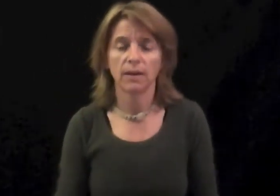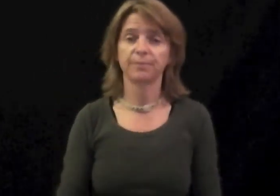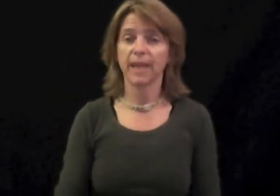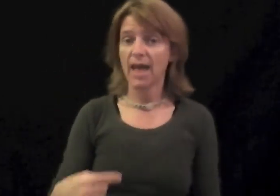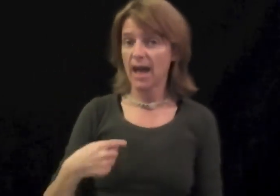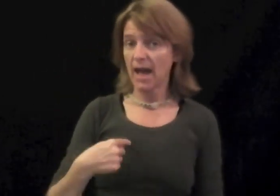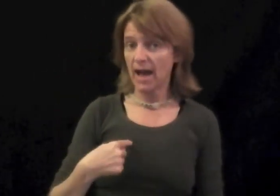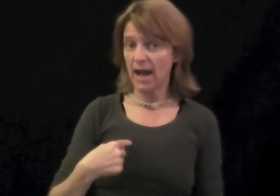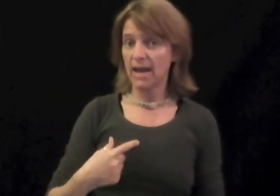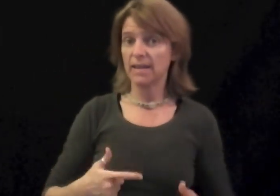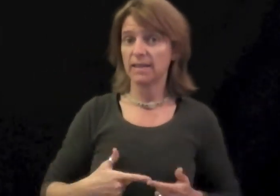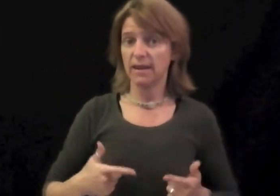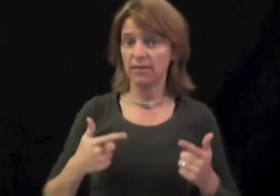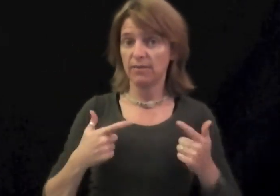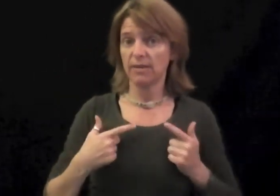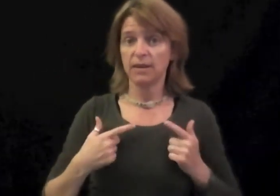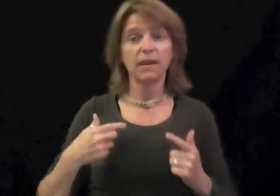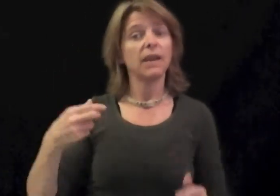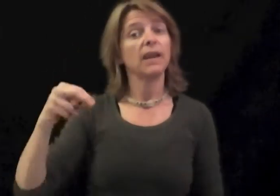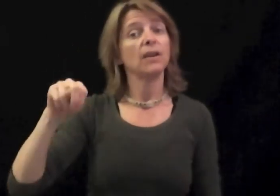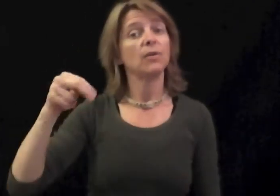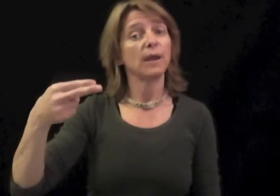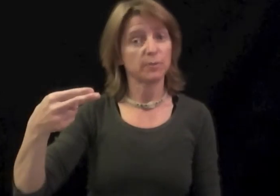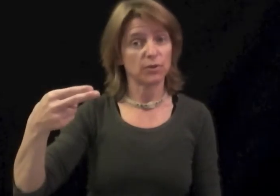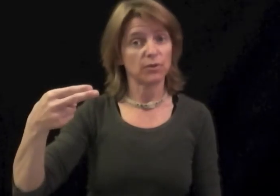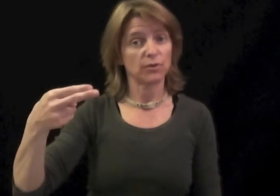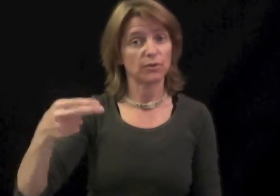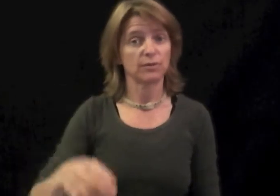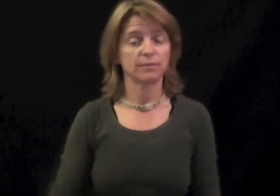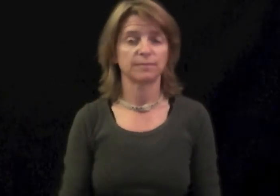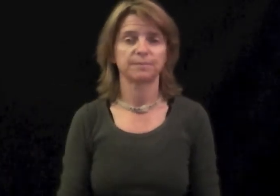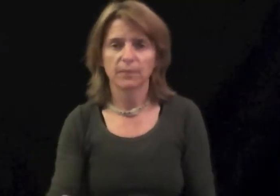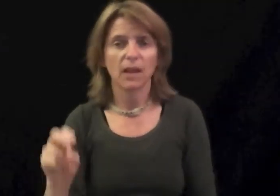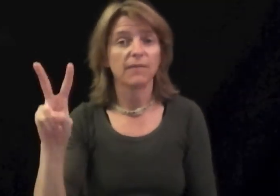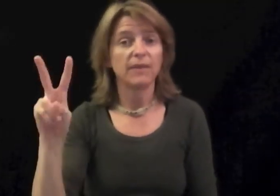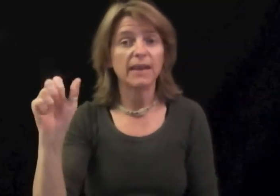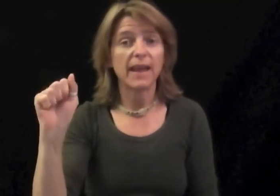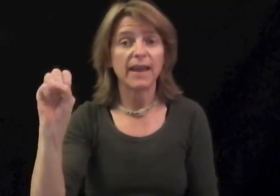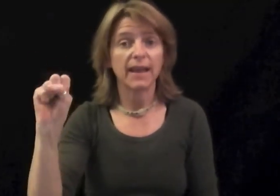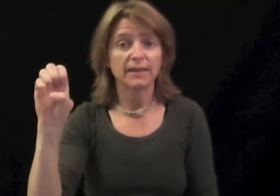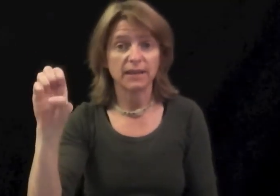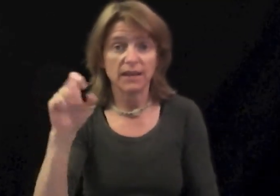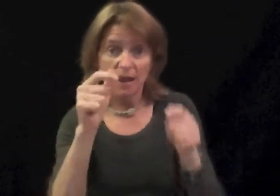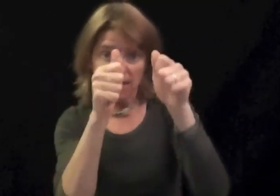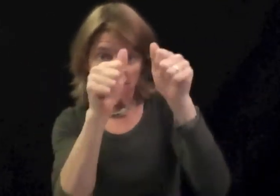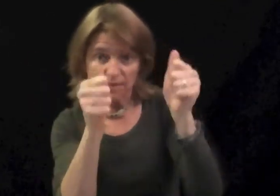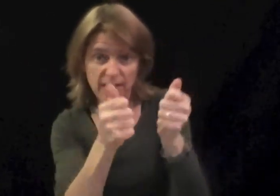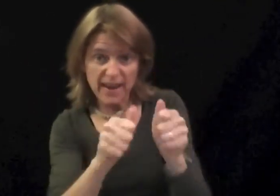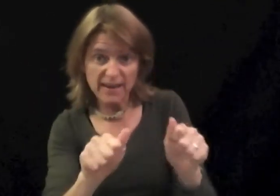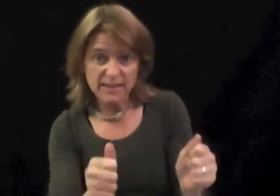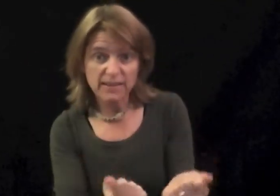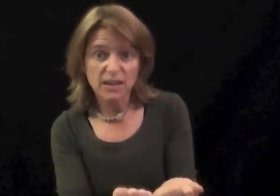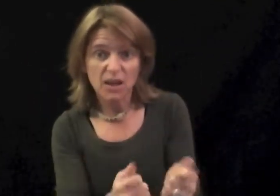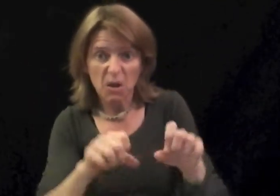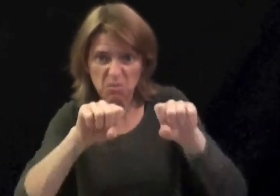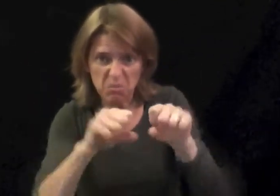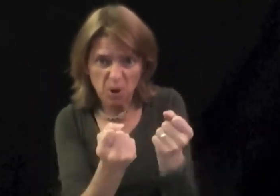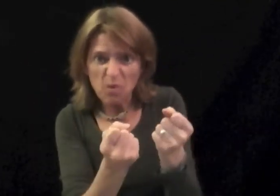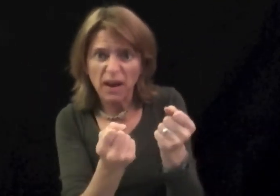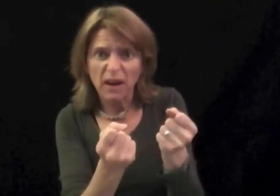I LIVE IN NEW HAMPSHIRE. B-A-S-E. THEY'S BROKEN